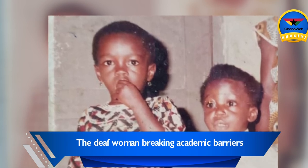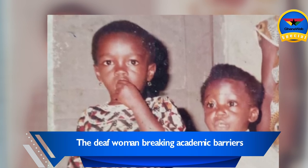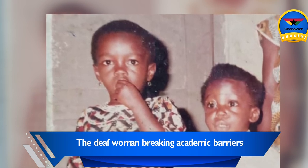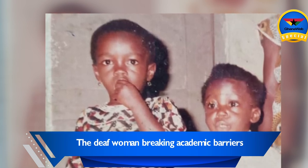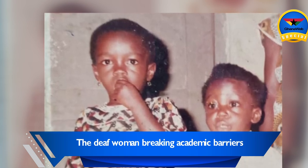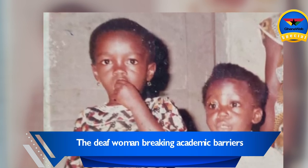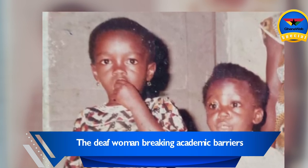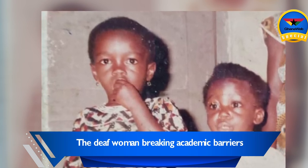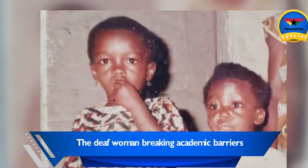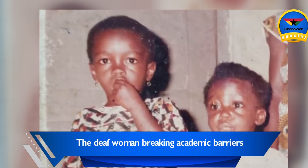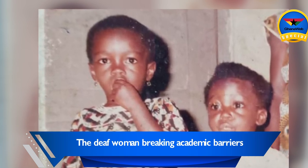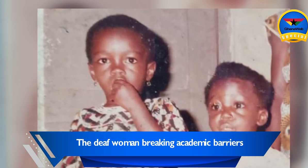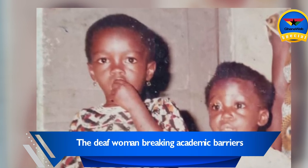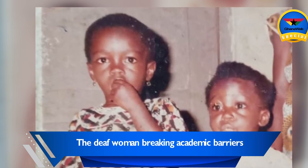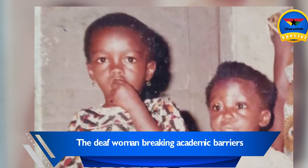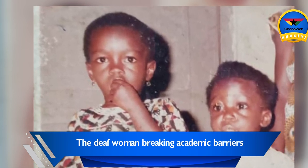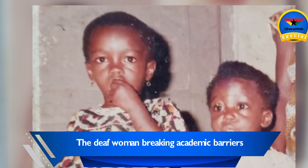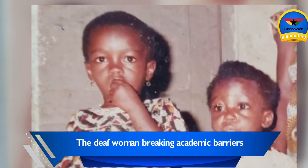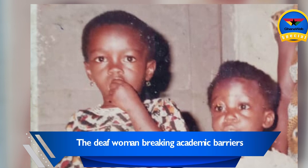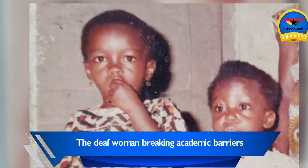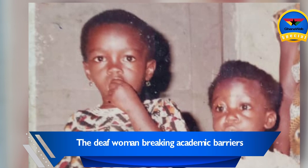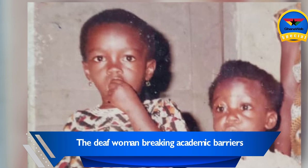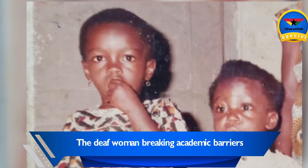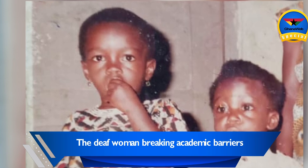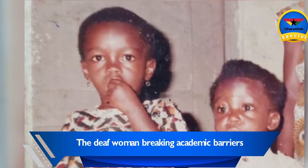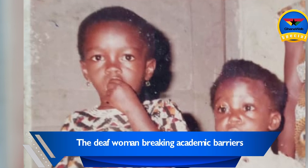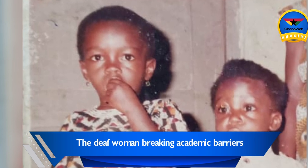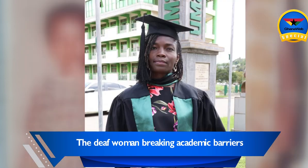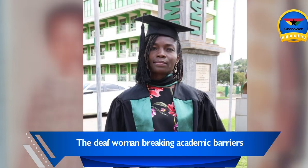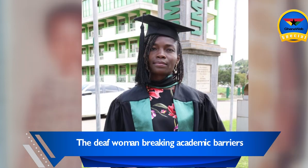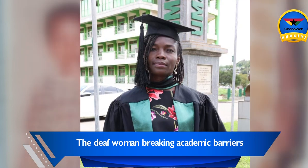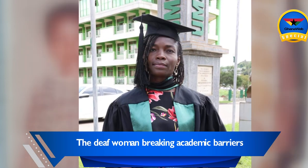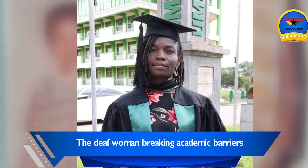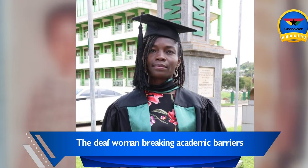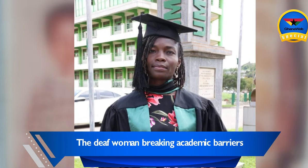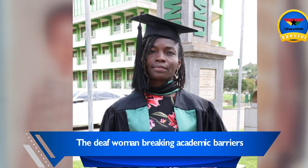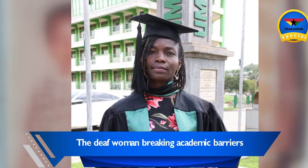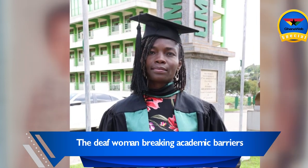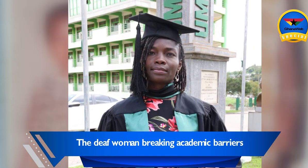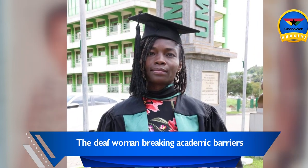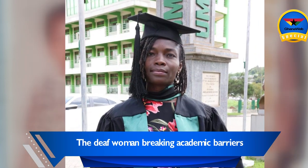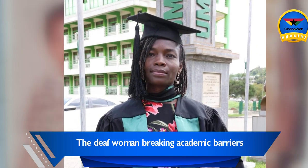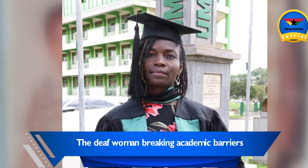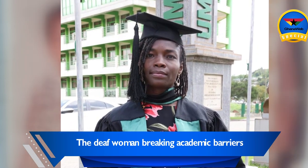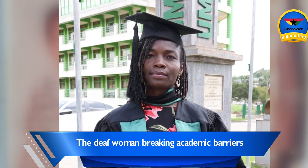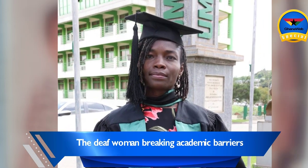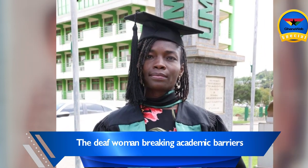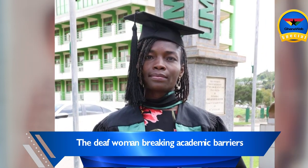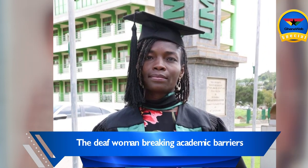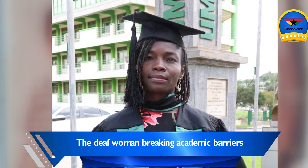before she lost her ability to hear. Due to this, she is able to speak properly, but she just cannot